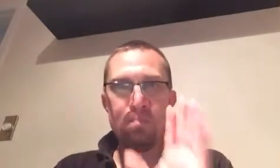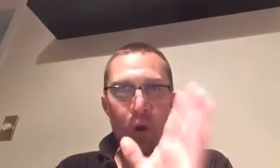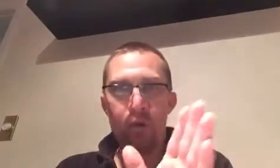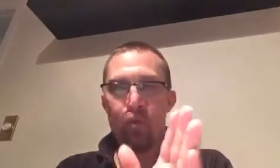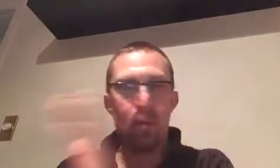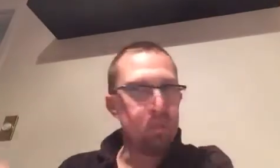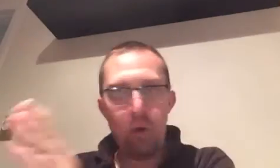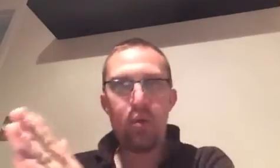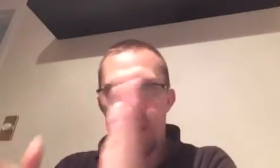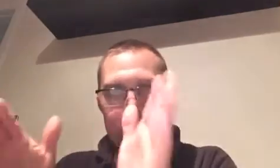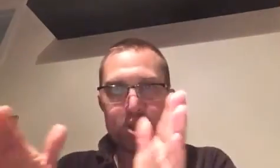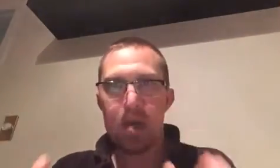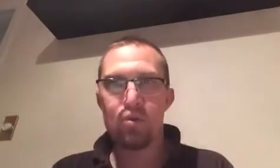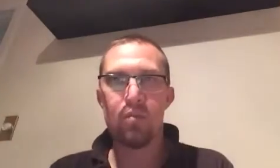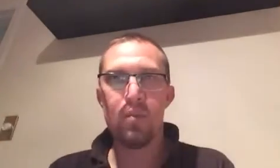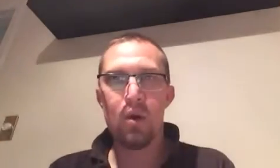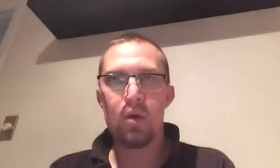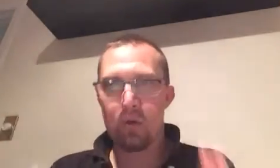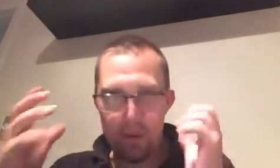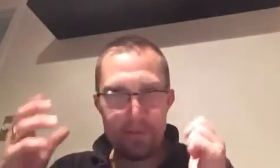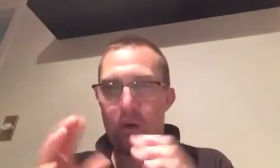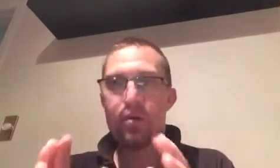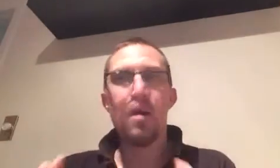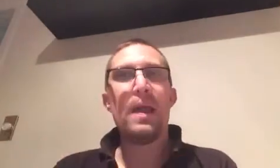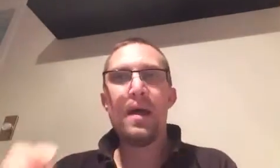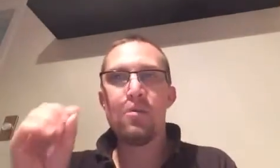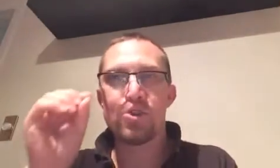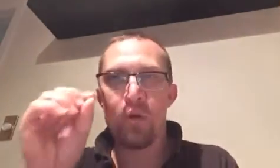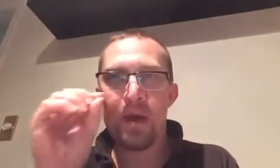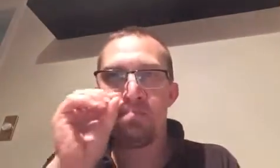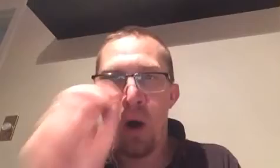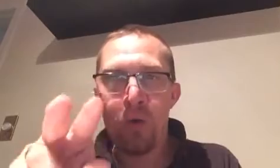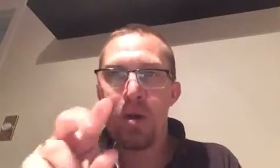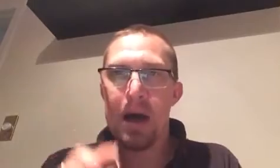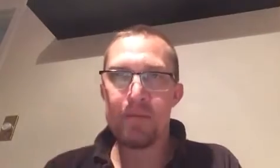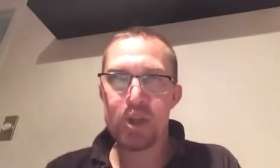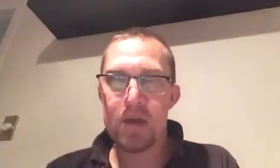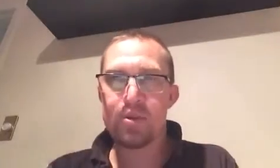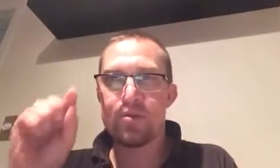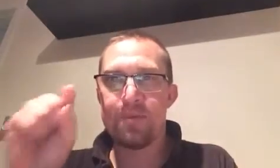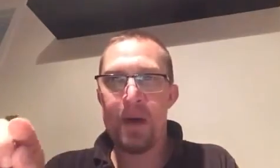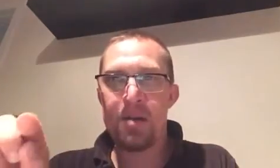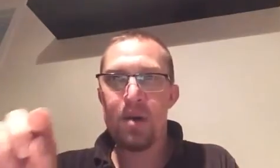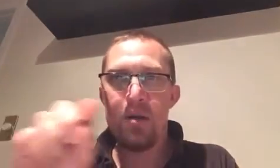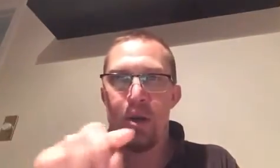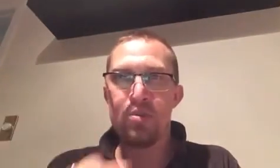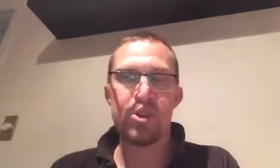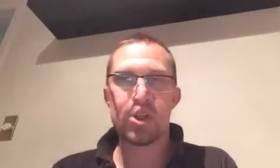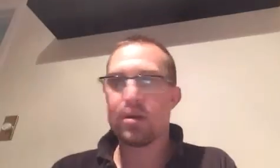with both of them in the same room or on the phone, and so they both have a chance to defend their position.